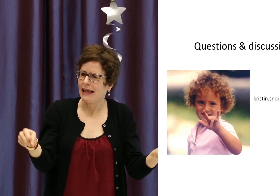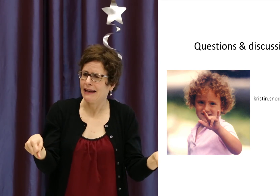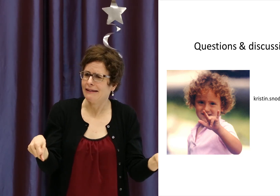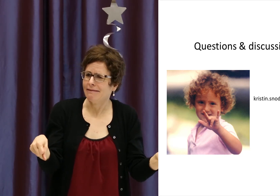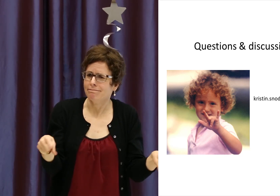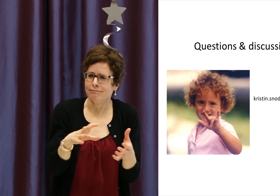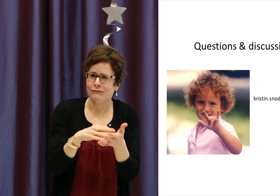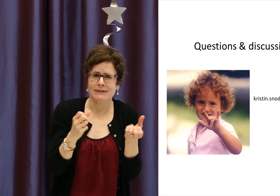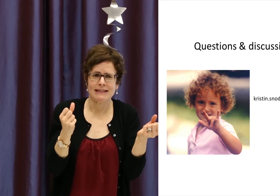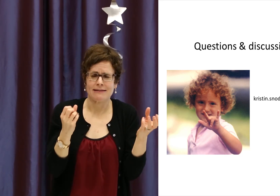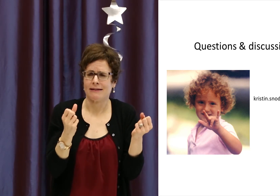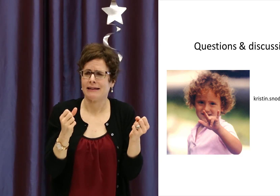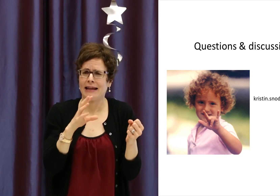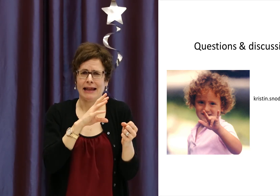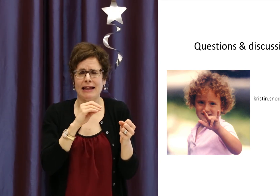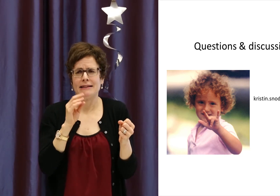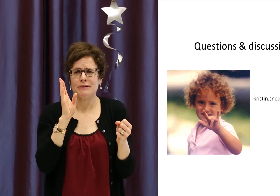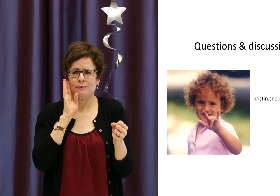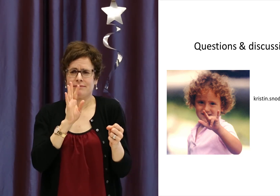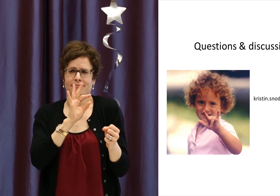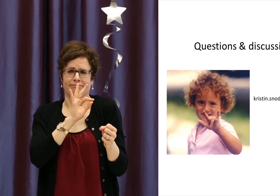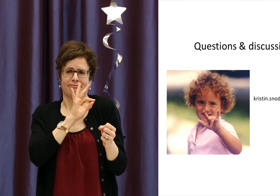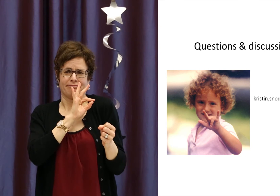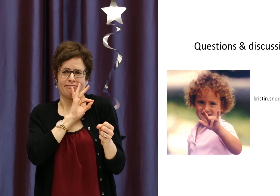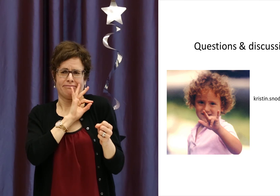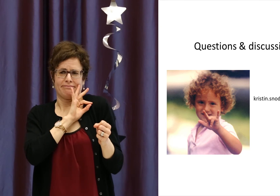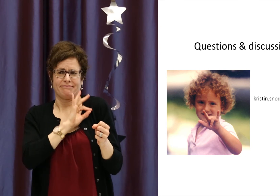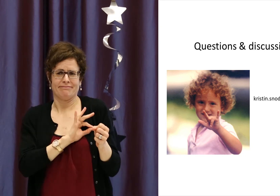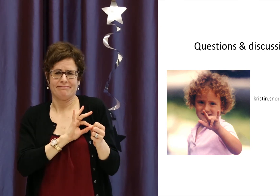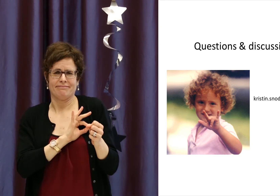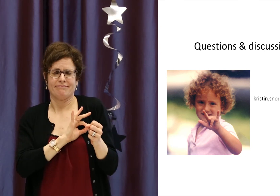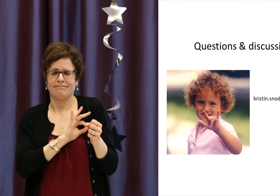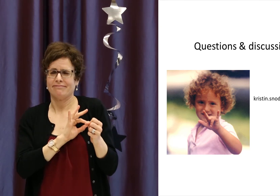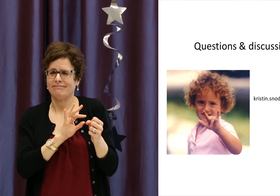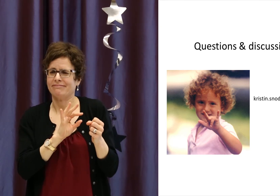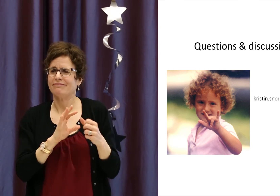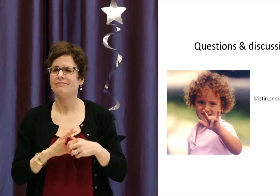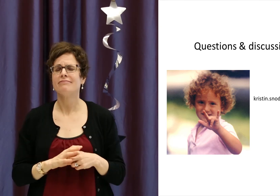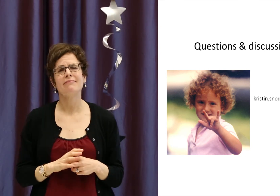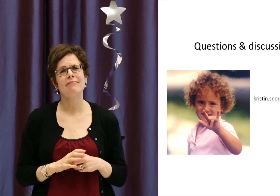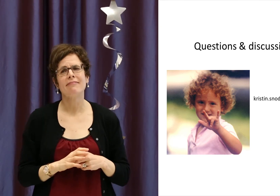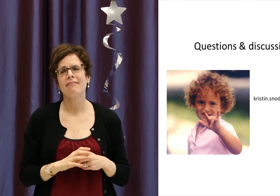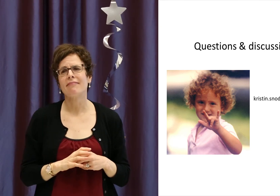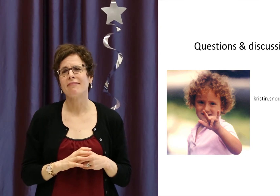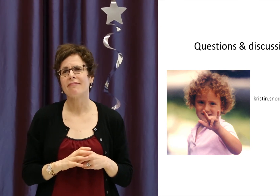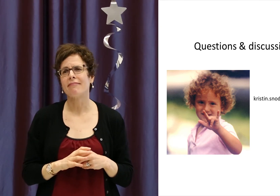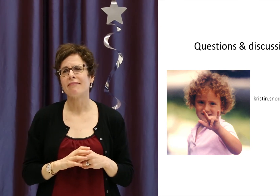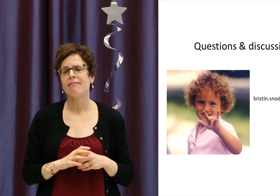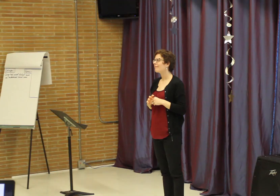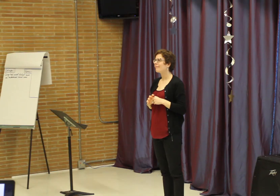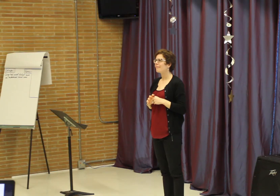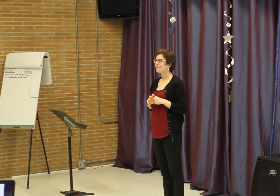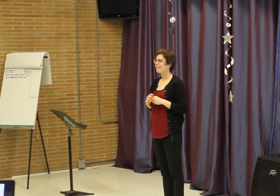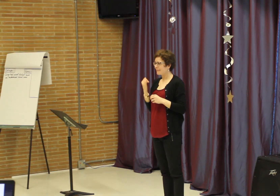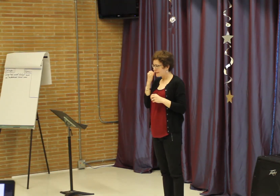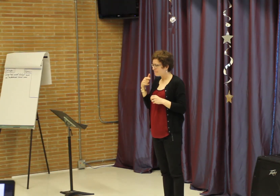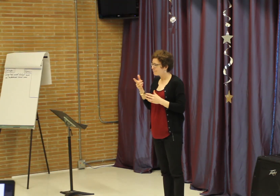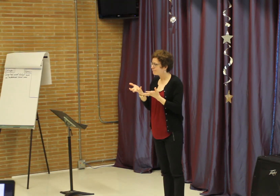And I just want to put it out there that parents of deaf children, you can learn a sign language, whether it be ASL or LSQ, and it is